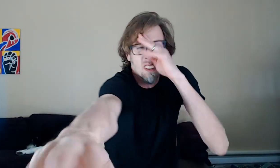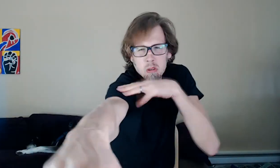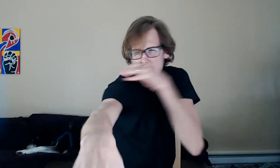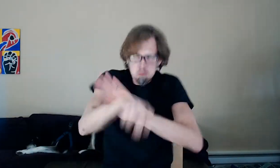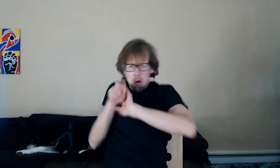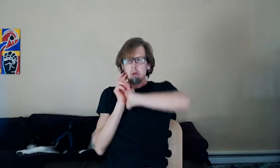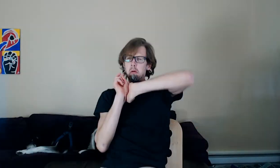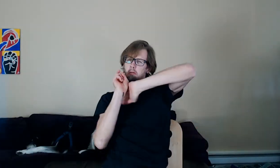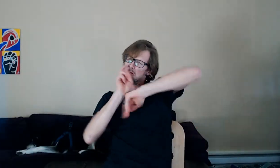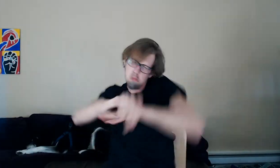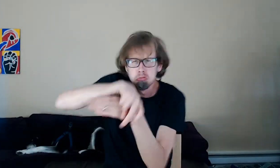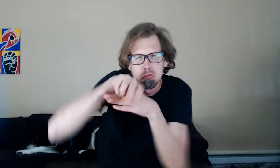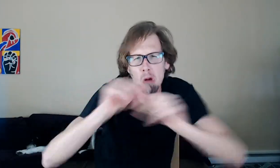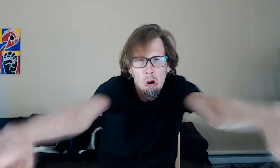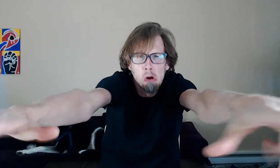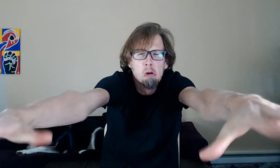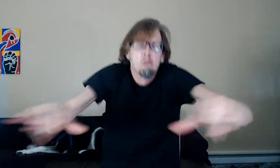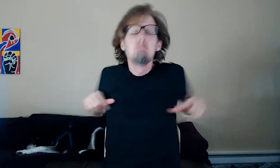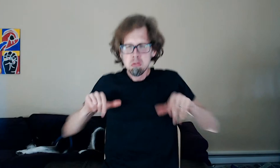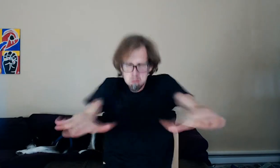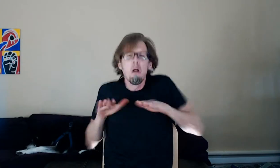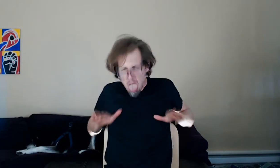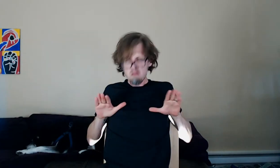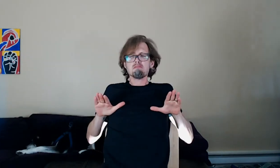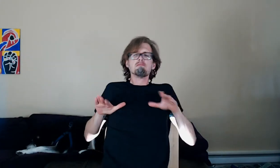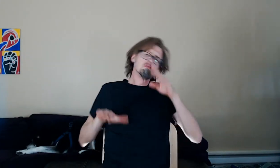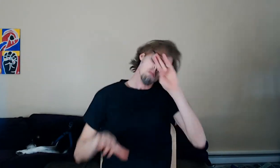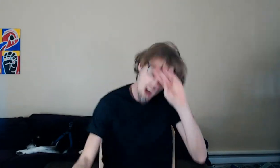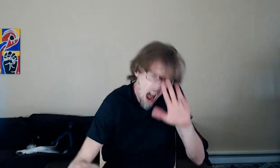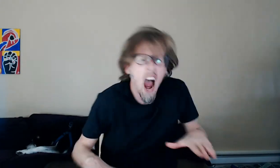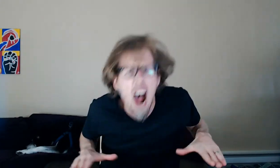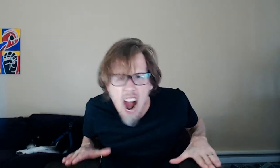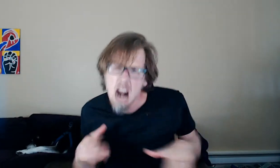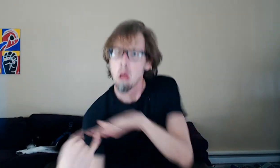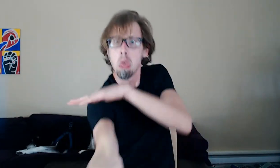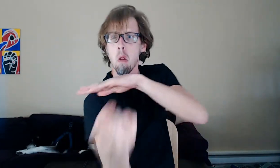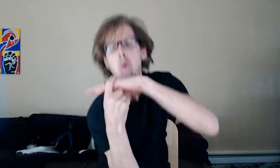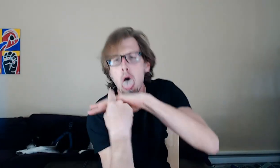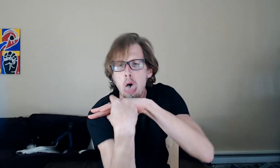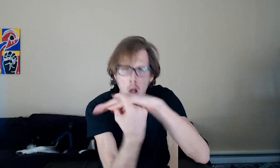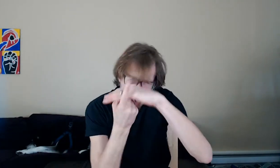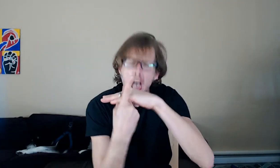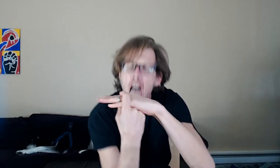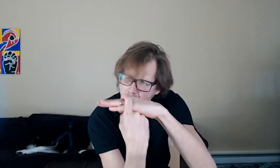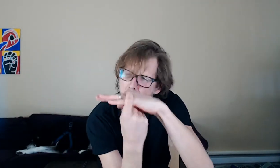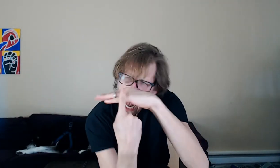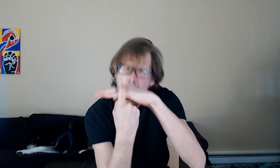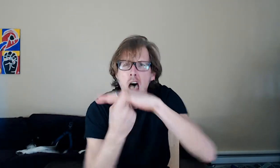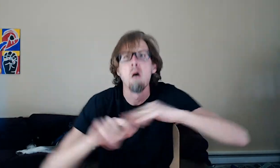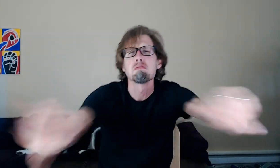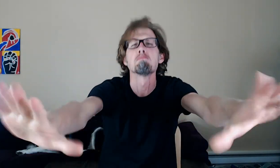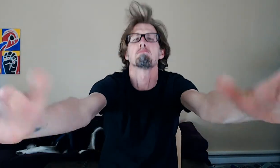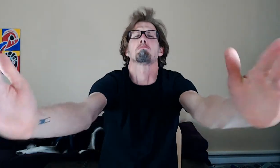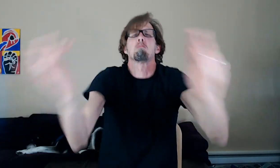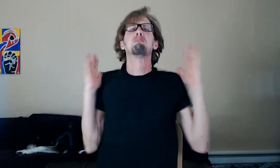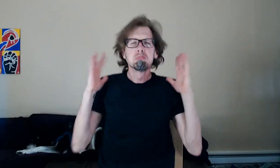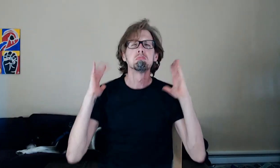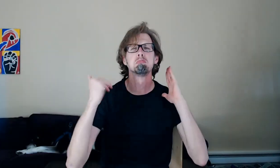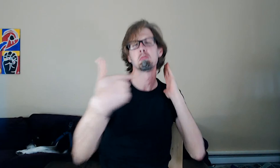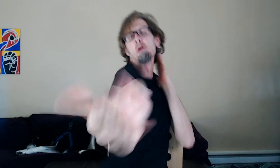more sense to just leave the whole thing as one big space. Of course, we still do have to have some attic access there, and I've got that figured out, but that means we have to